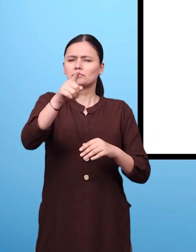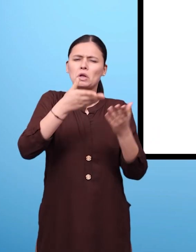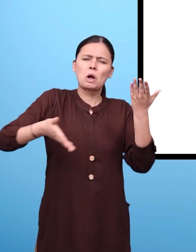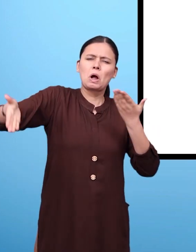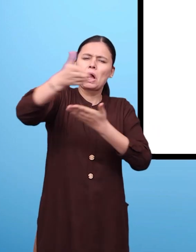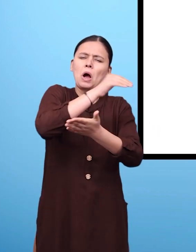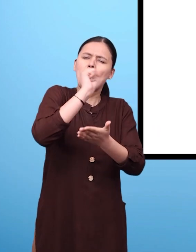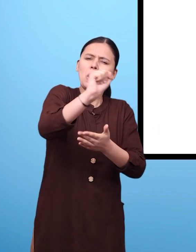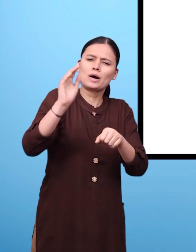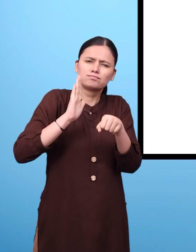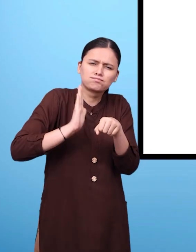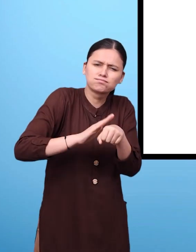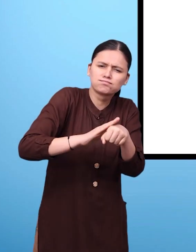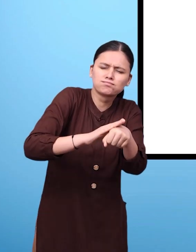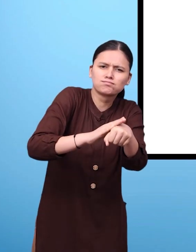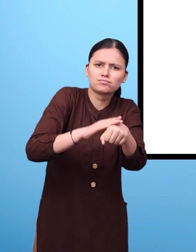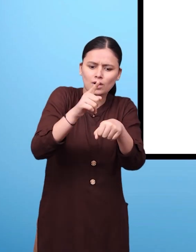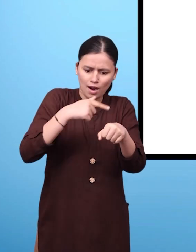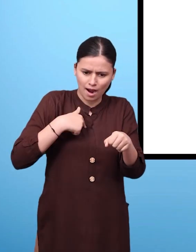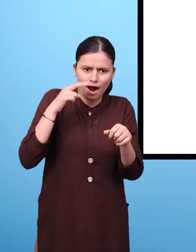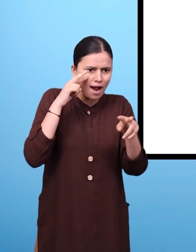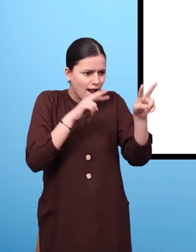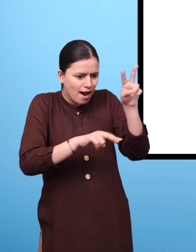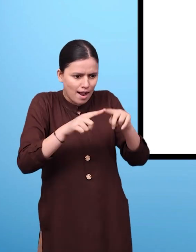Have you seen or played any of the musical instruments?